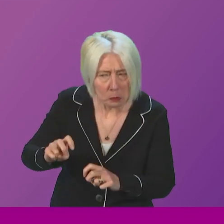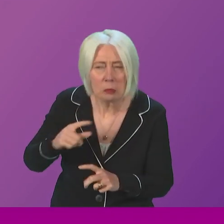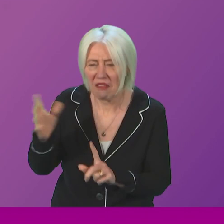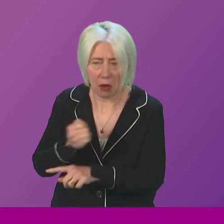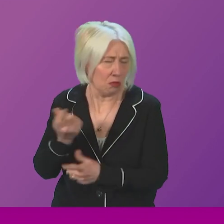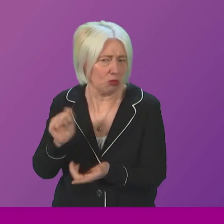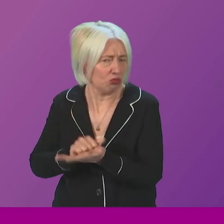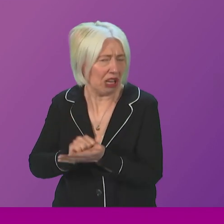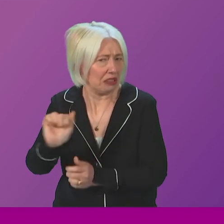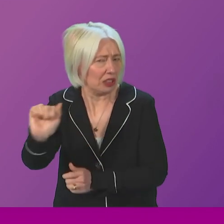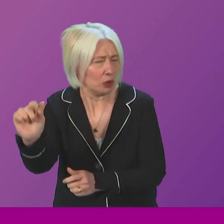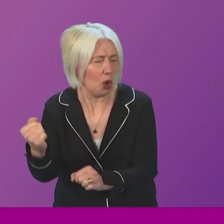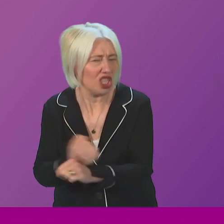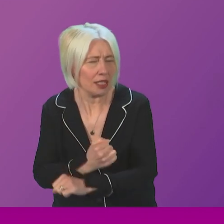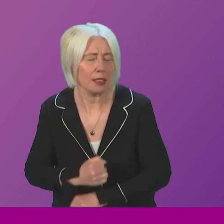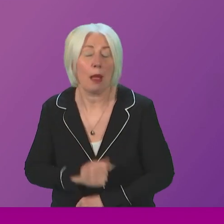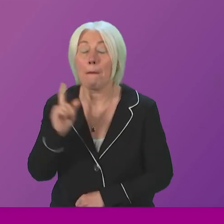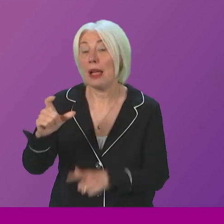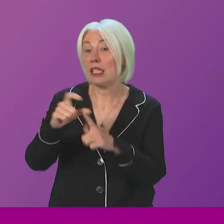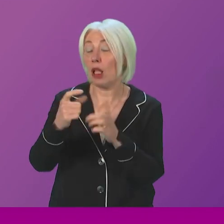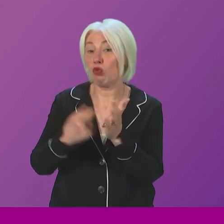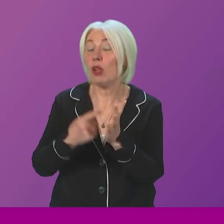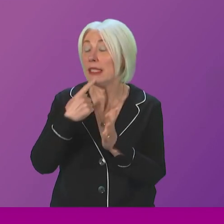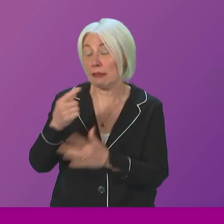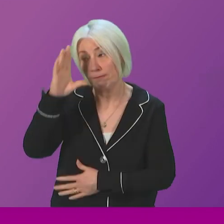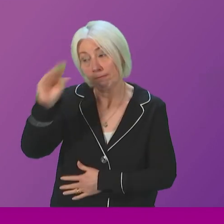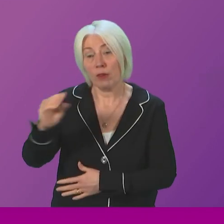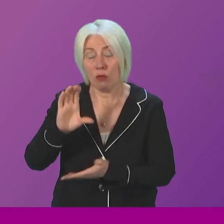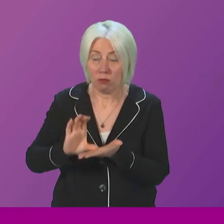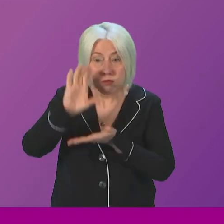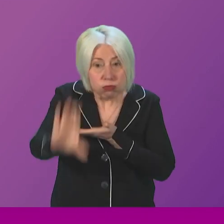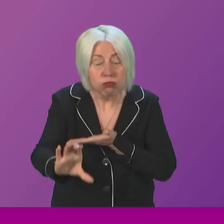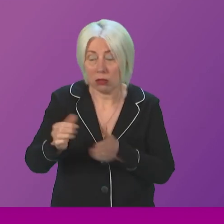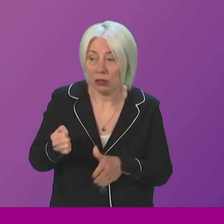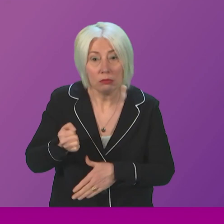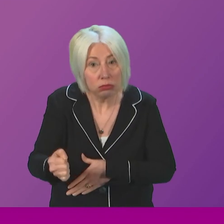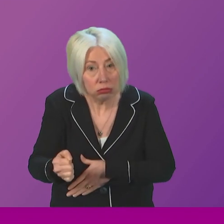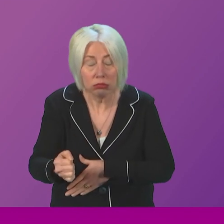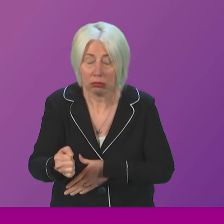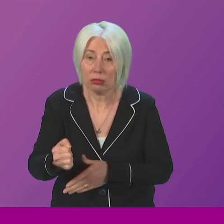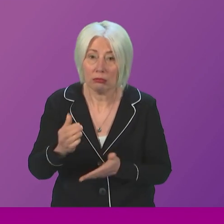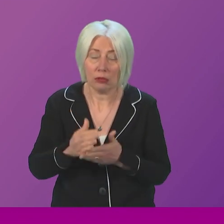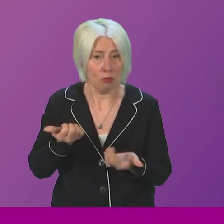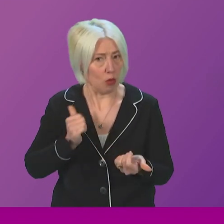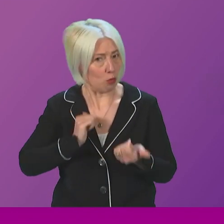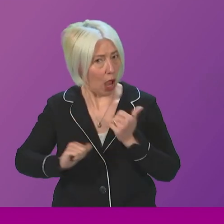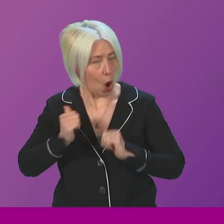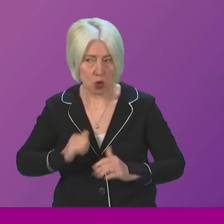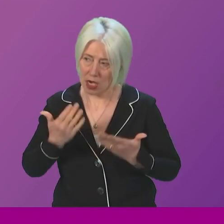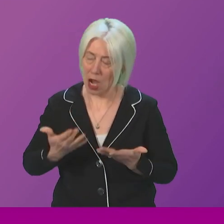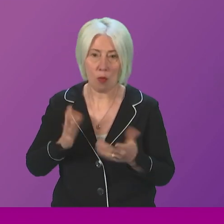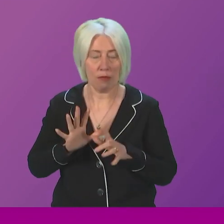What I would say to Douglas Ross, of course, we have invested heavily and significantly into the railway services. We have proudly taken